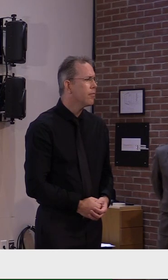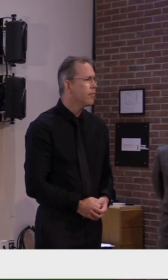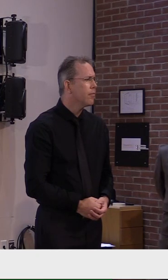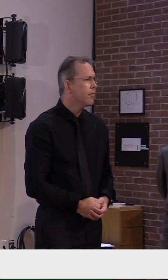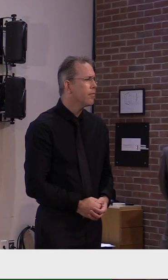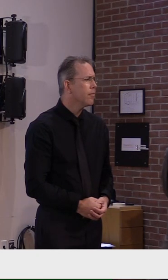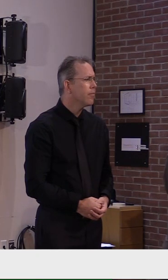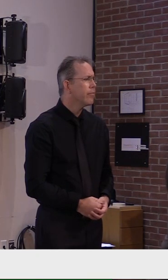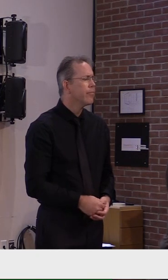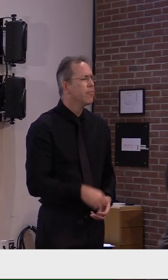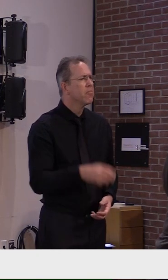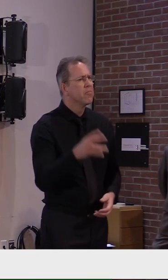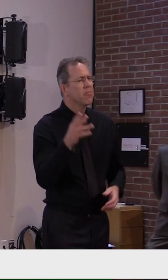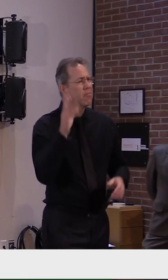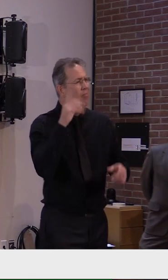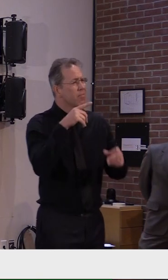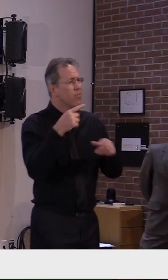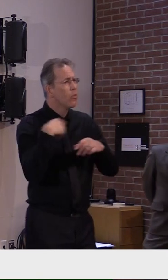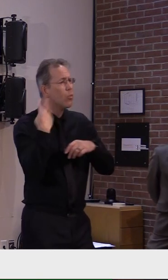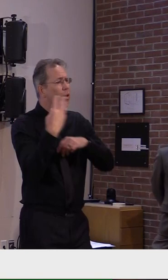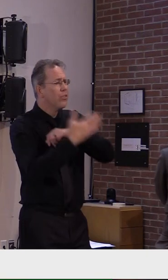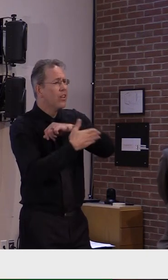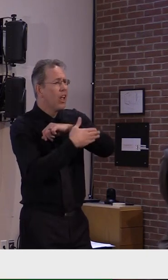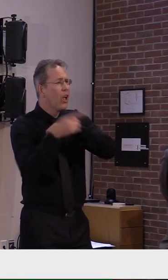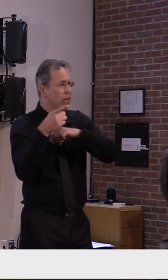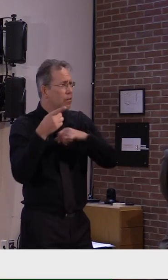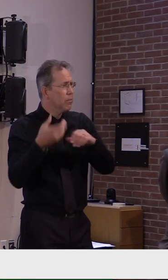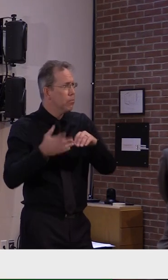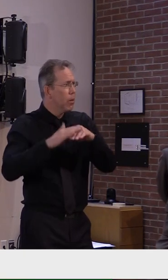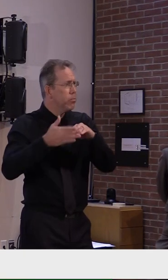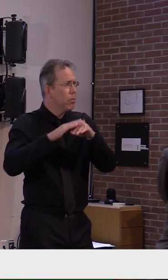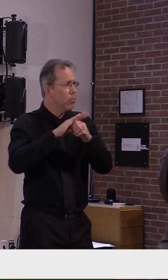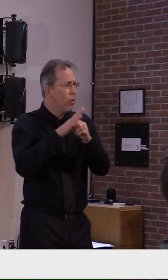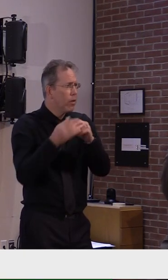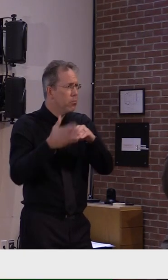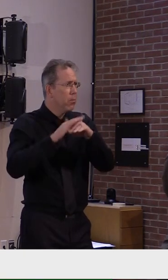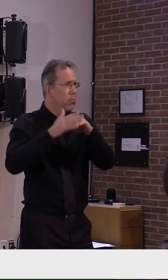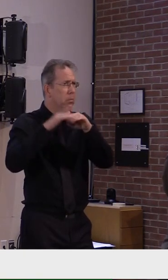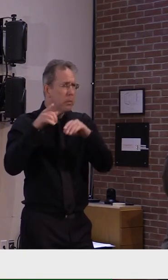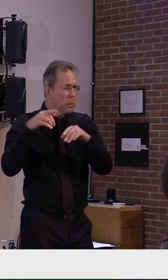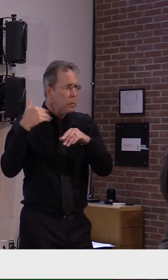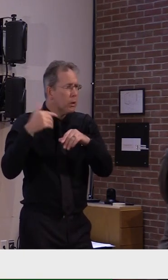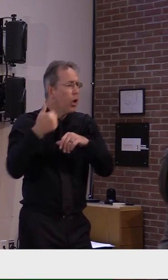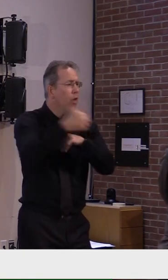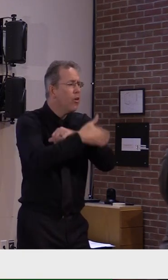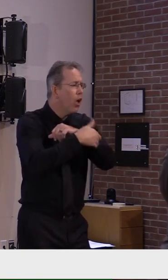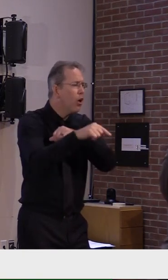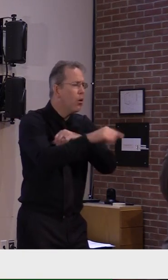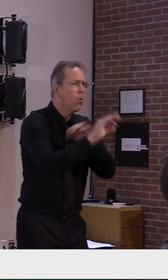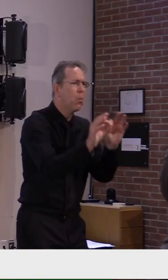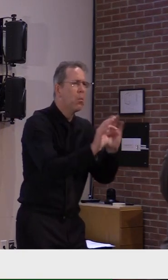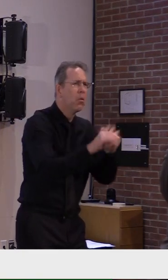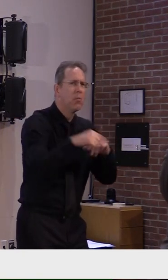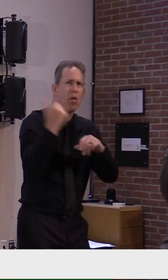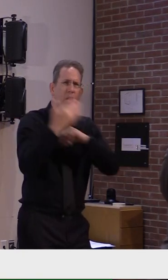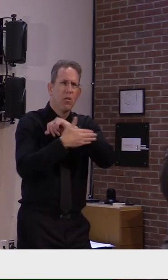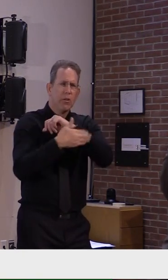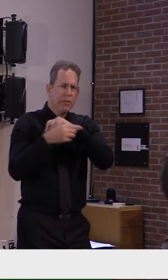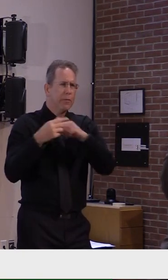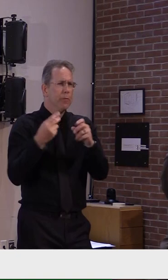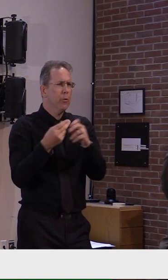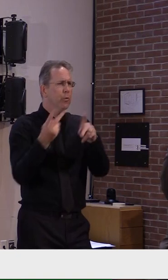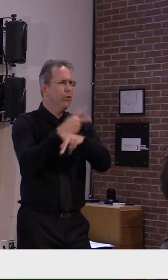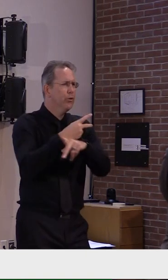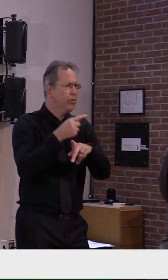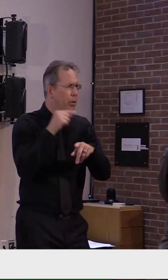bit, Greg. And, uh, we've been resistant in some respects because it could happen so quickly, right? Um, as I said earlier, uh,